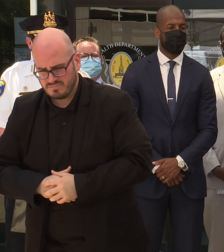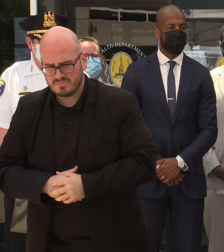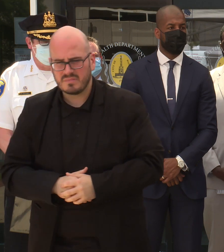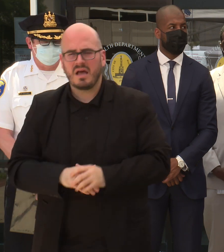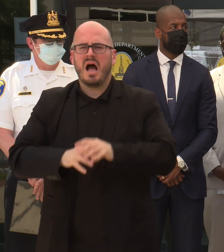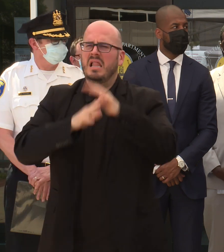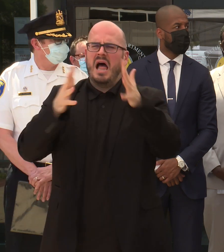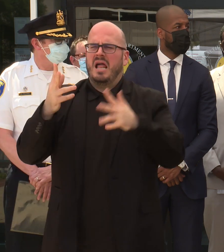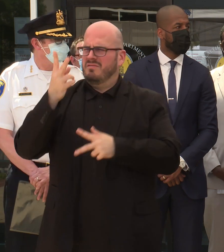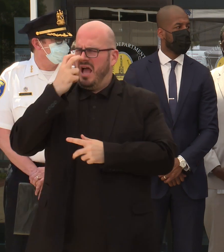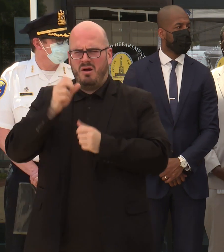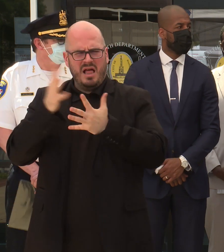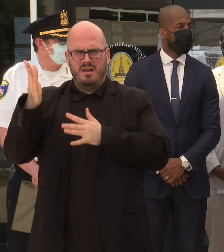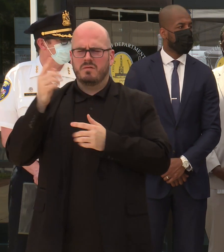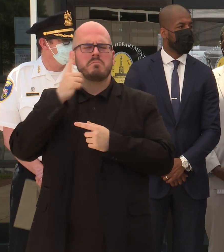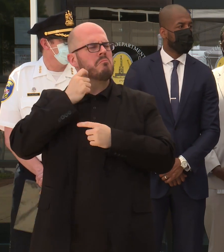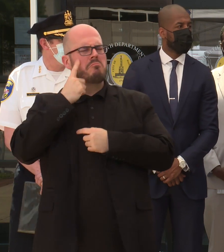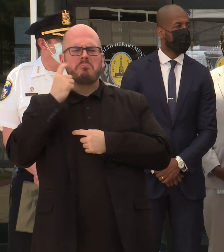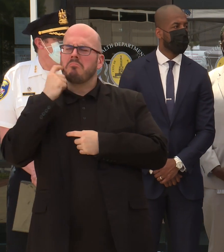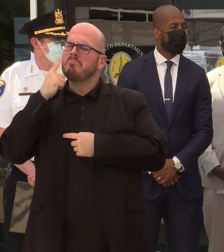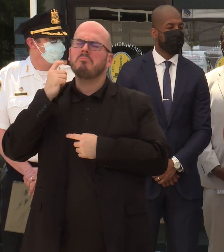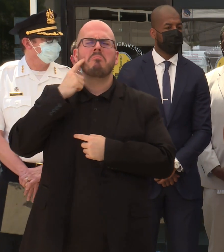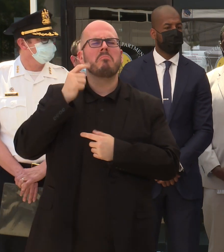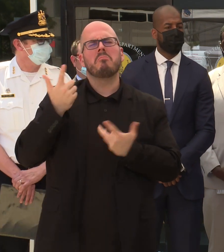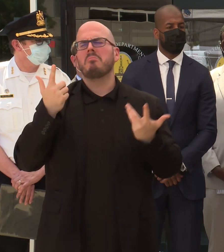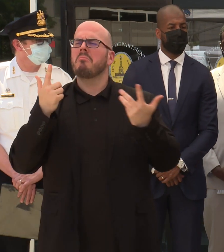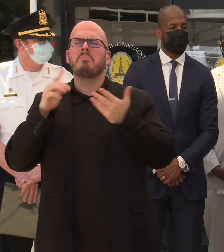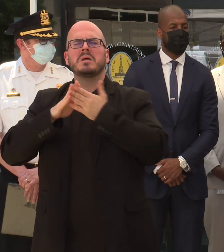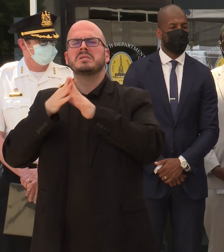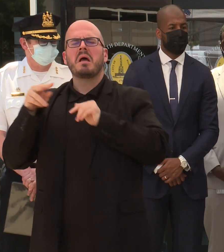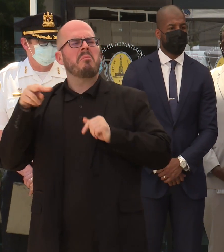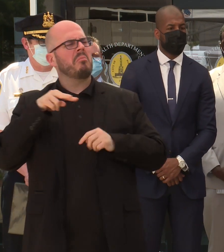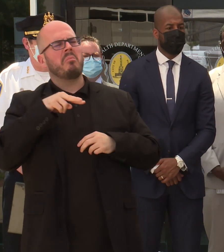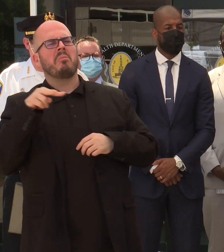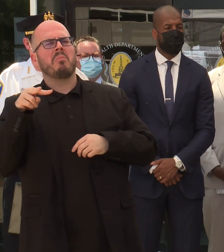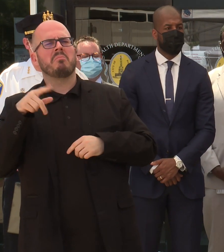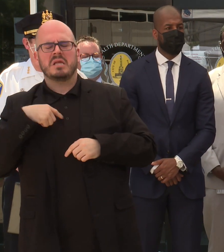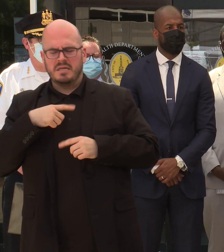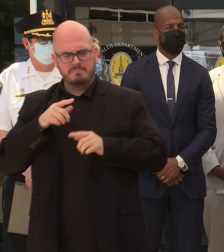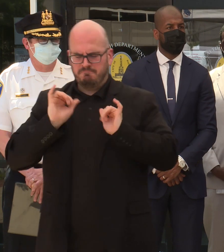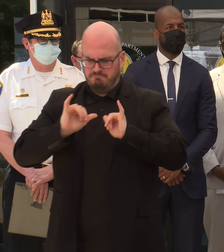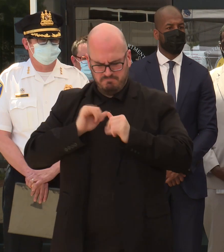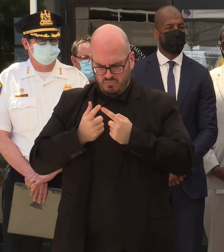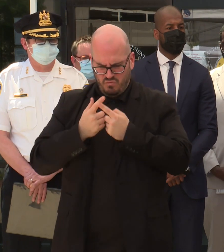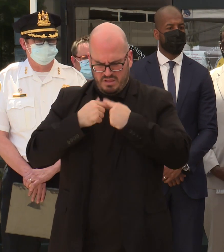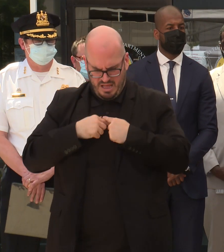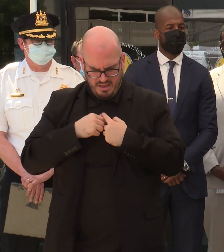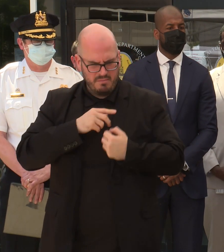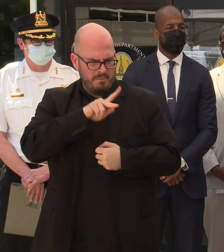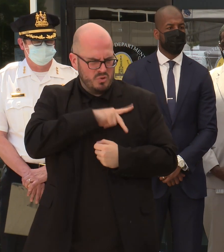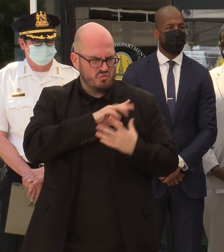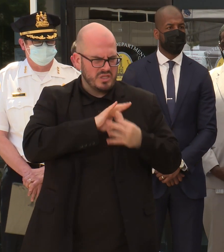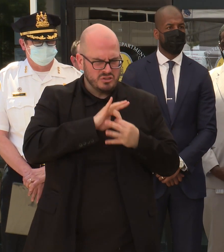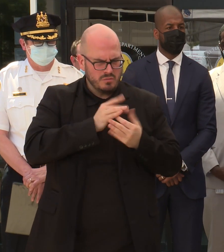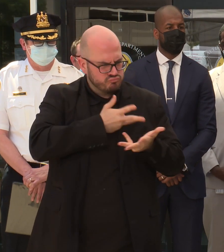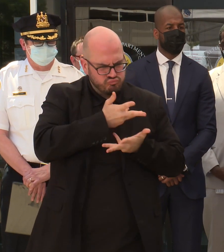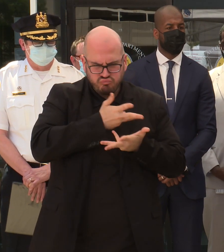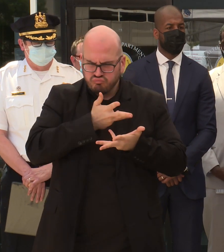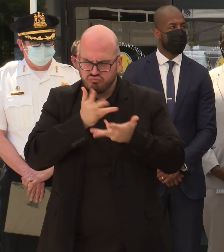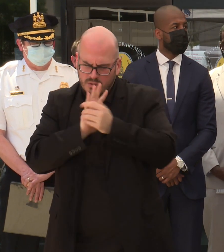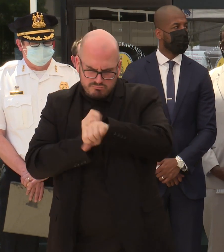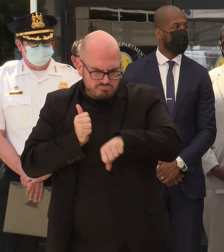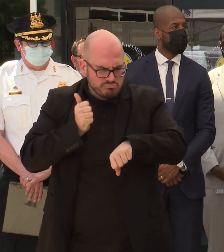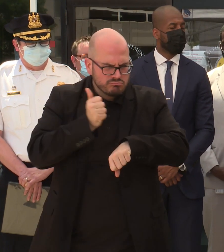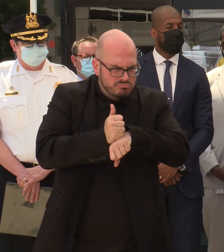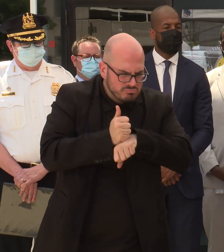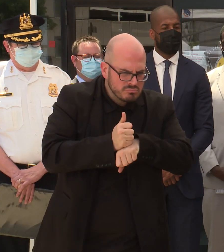skepticism from community members and city leaders alike, he relied on his own personal relationships. He established the credibility